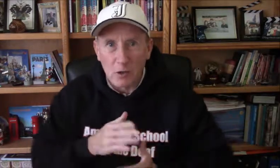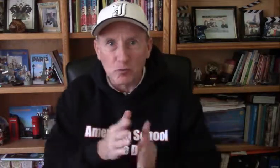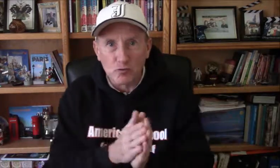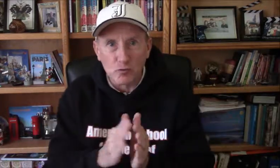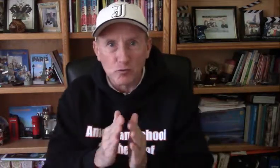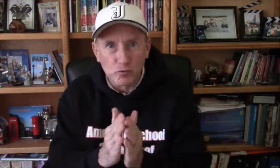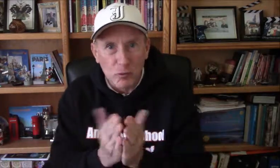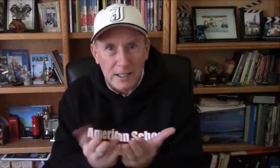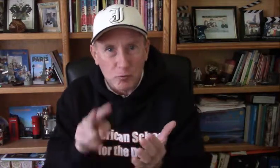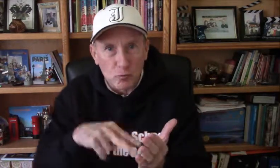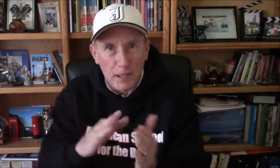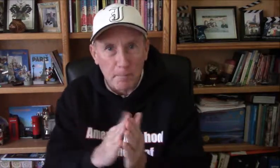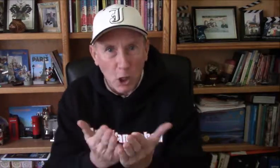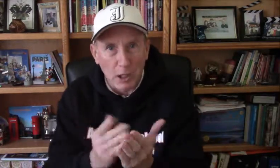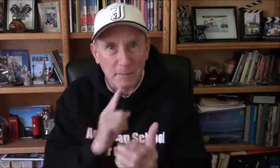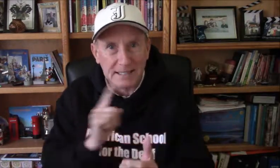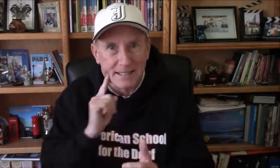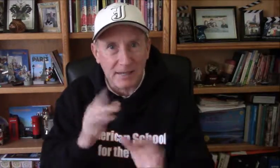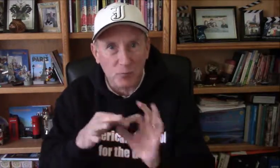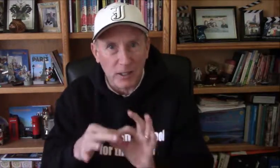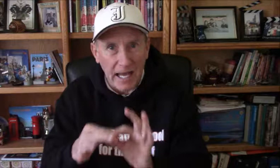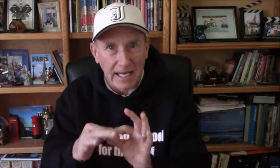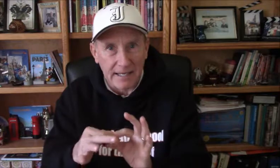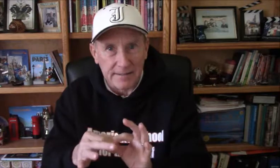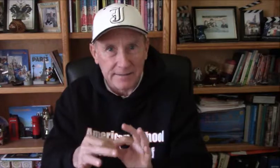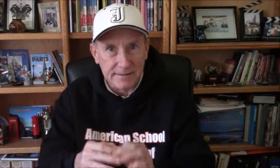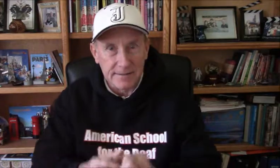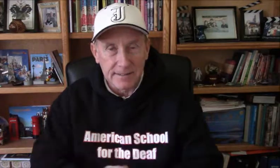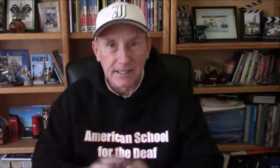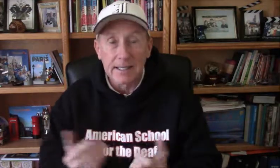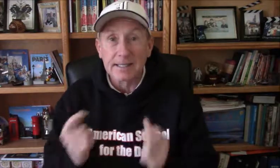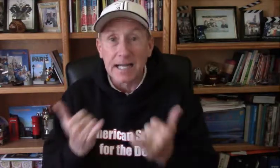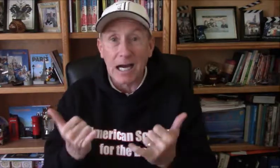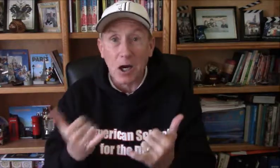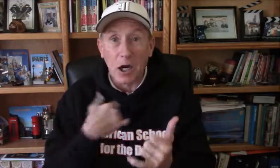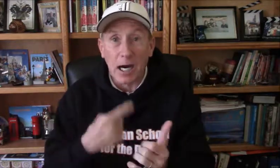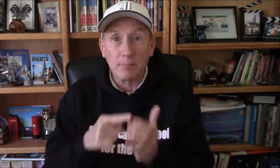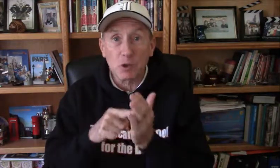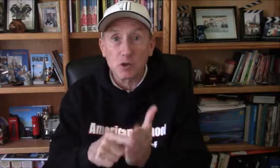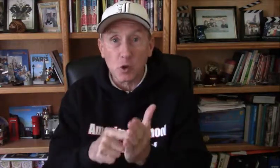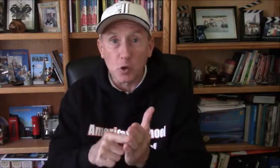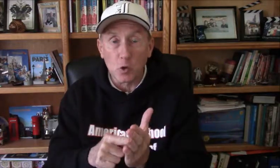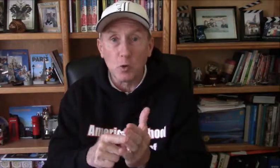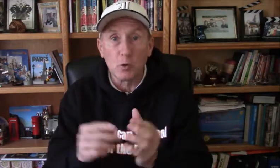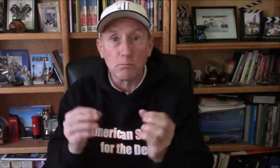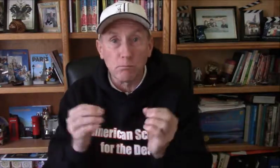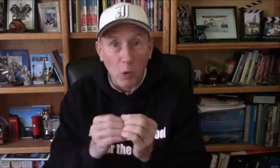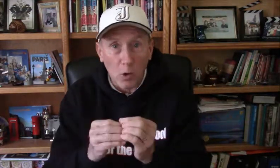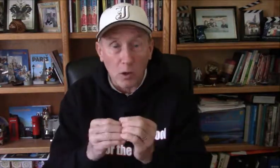a book about death related. Now I'm going to show you more